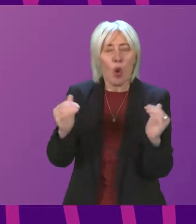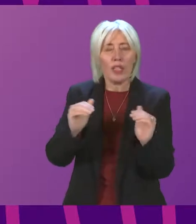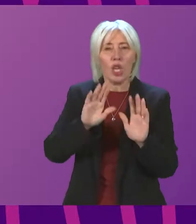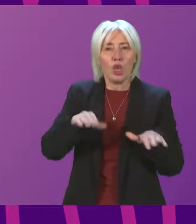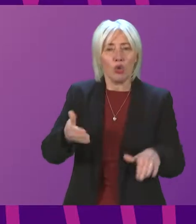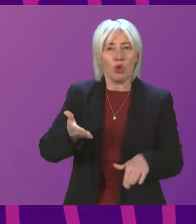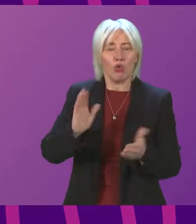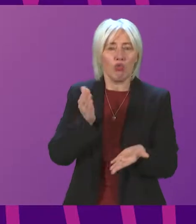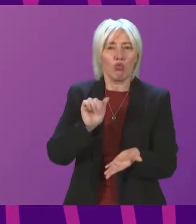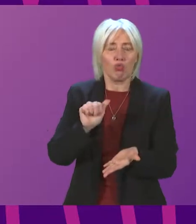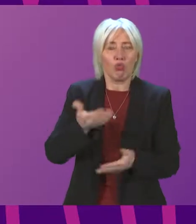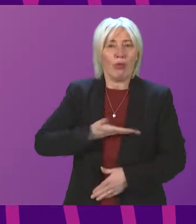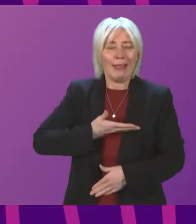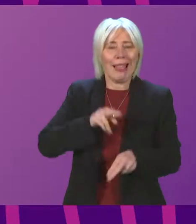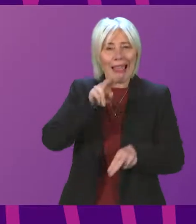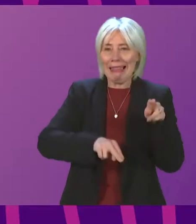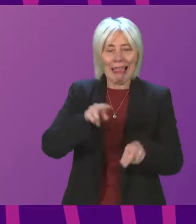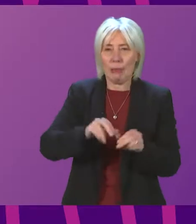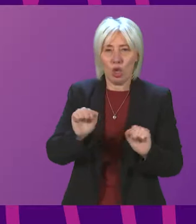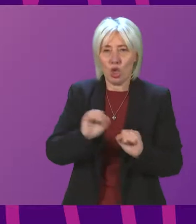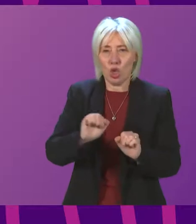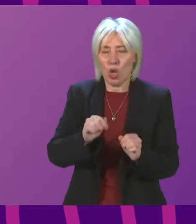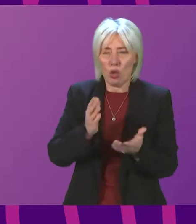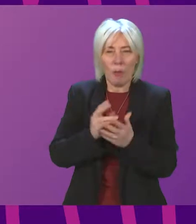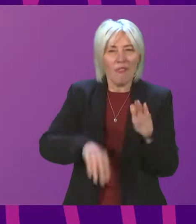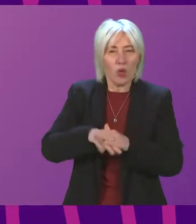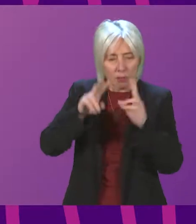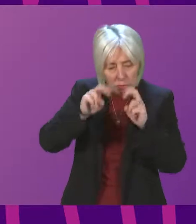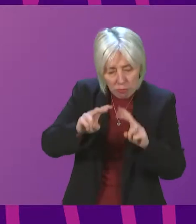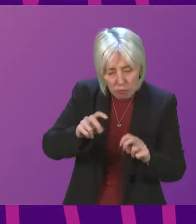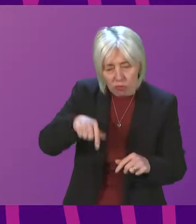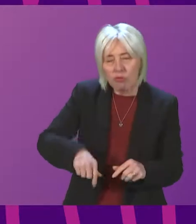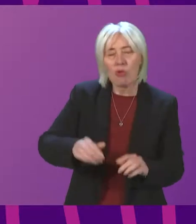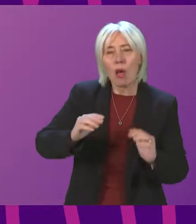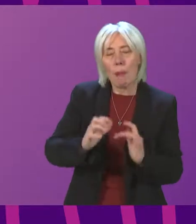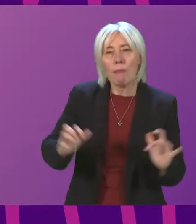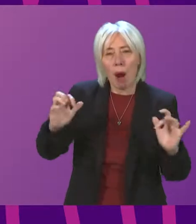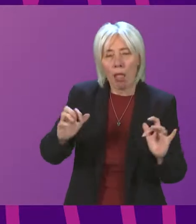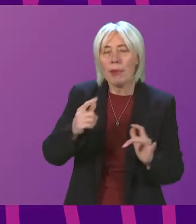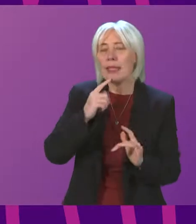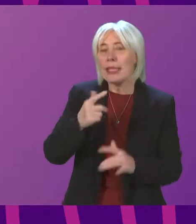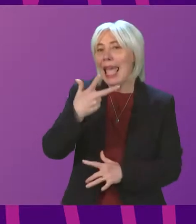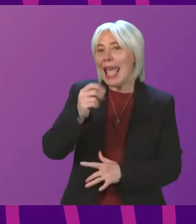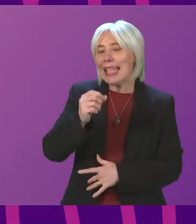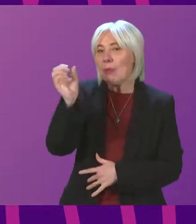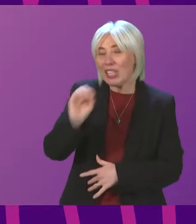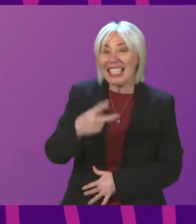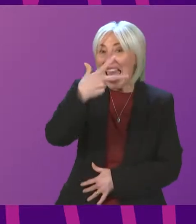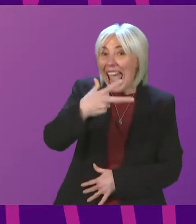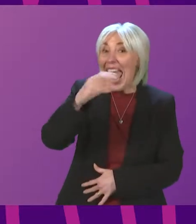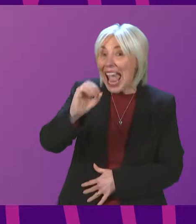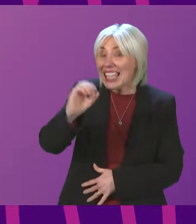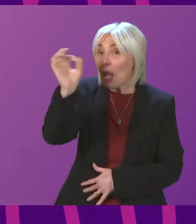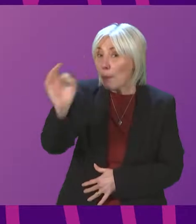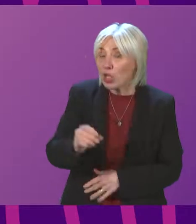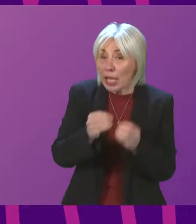assessment, so this can be fully scrutinised by Parliament. Recent reports have outlined that 80% of